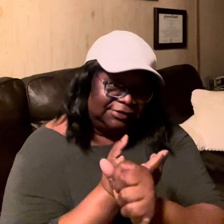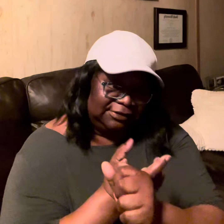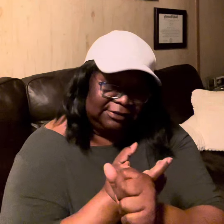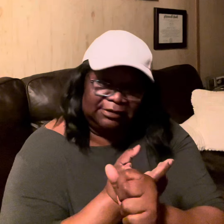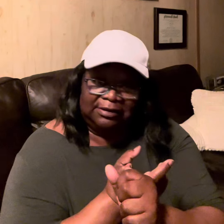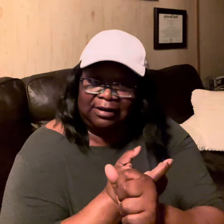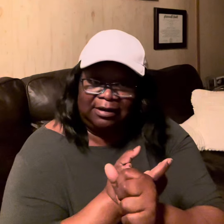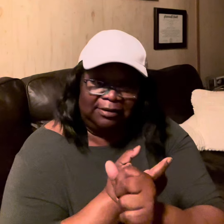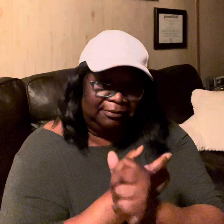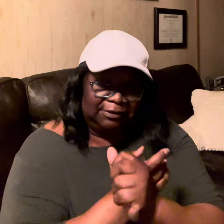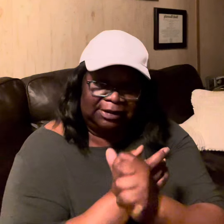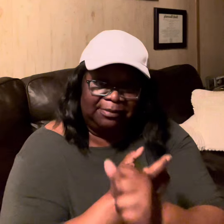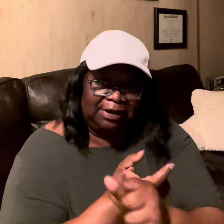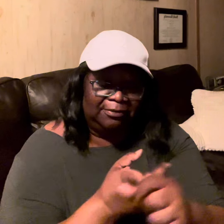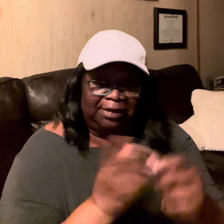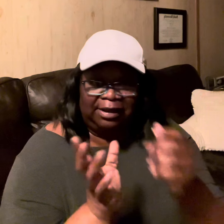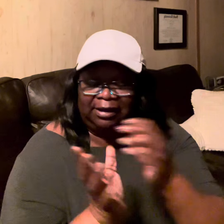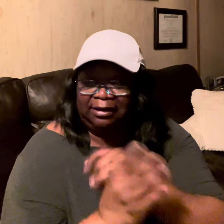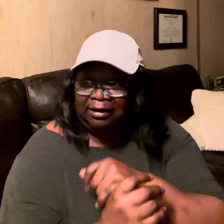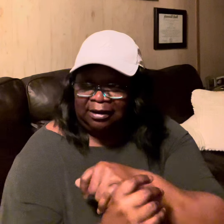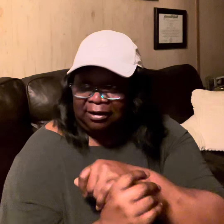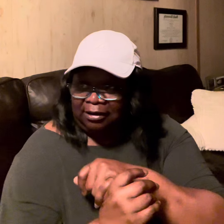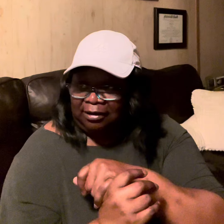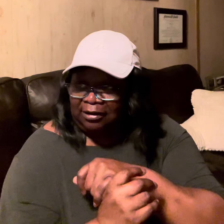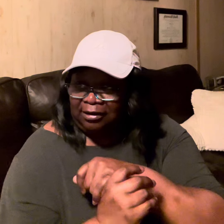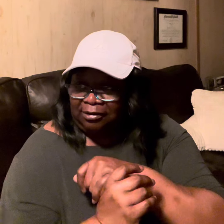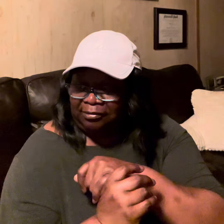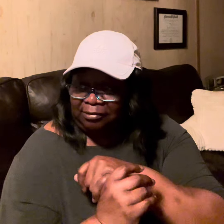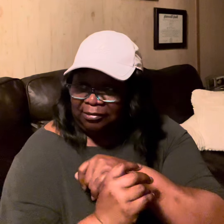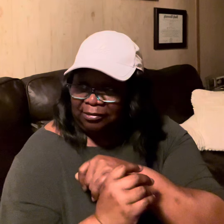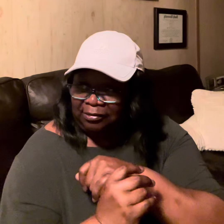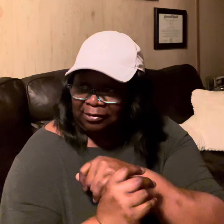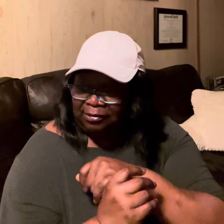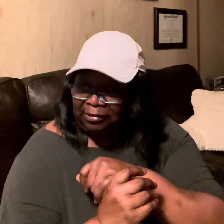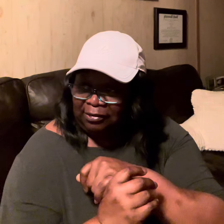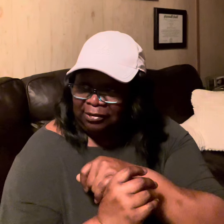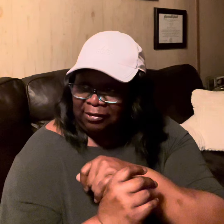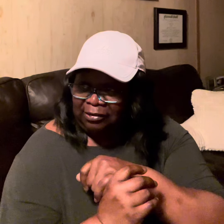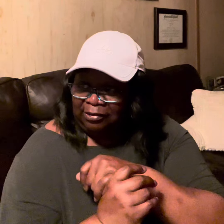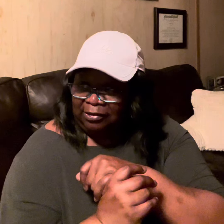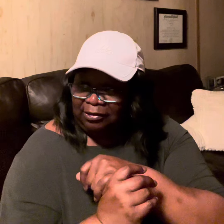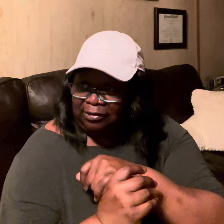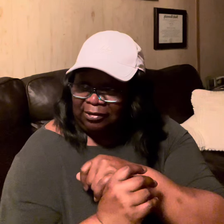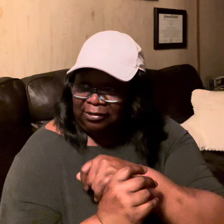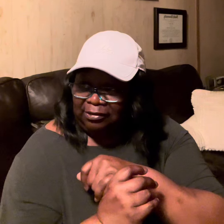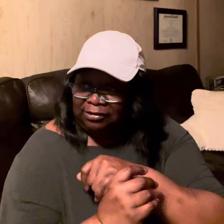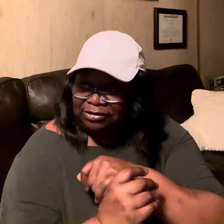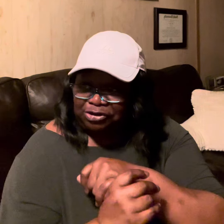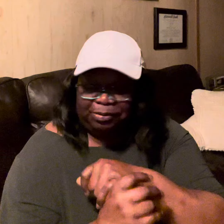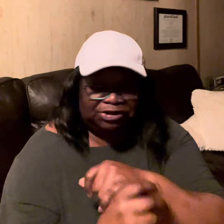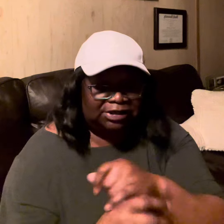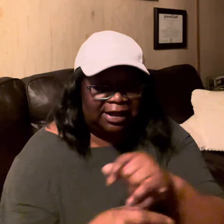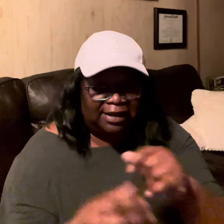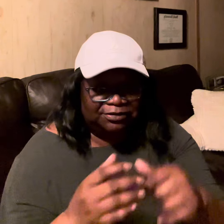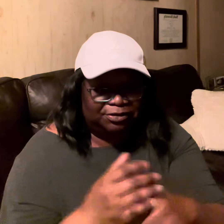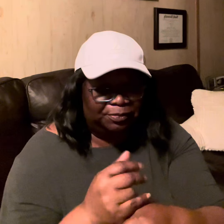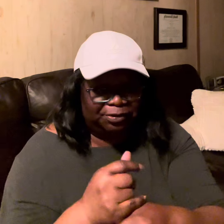um the mailman um super chat super